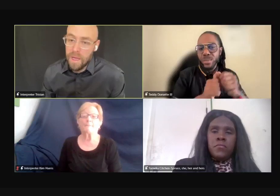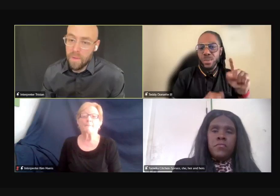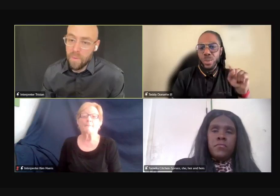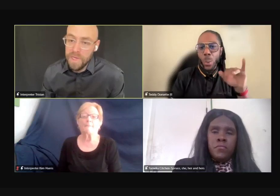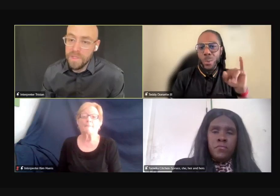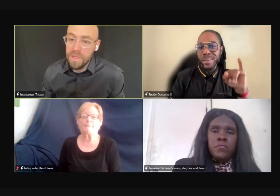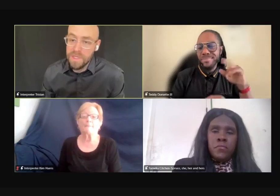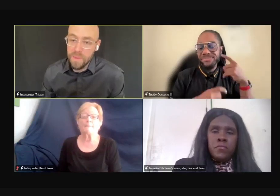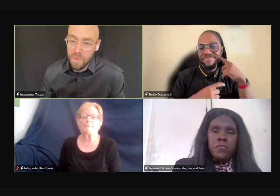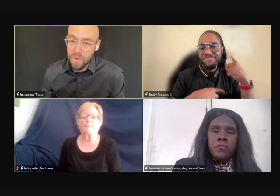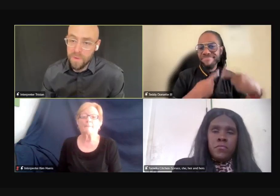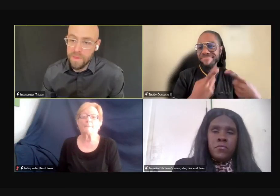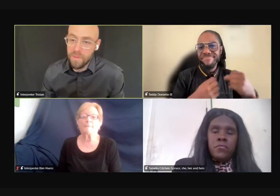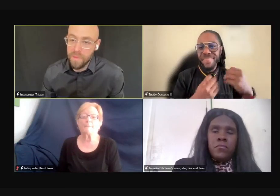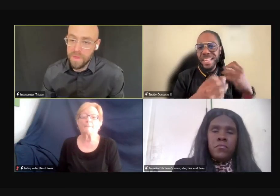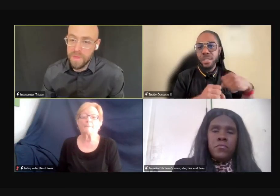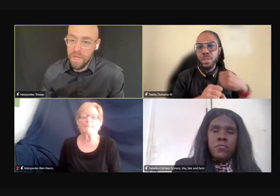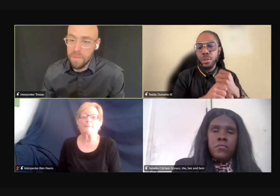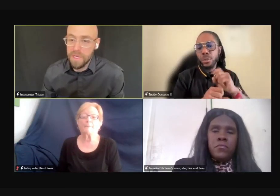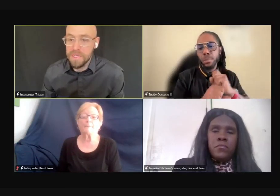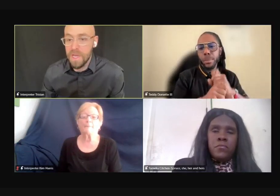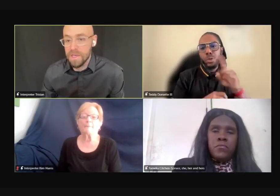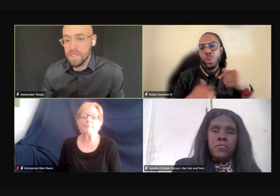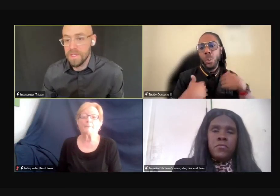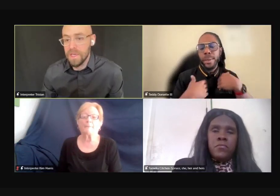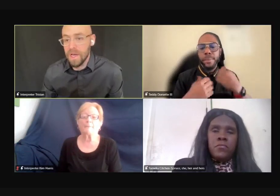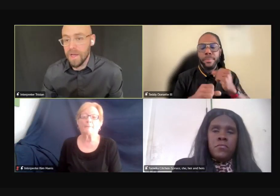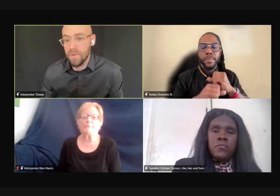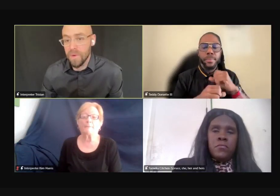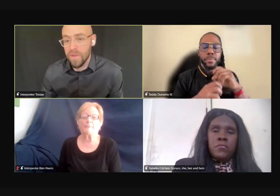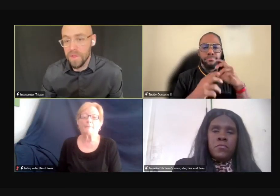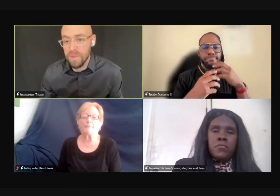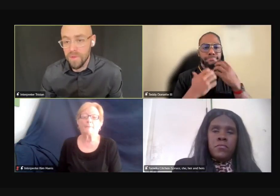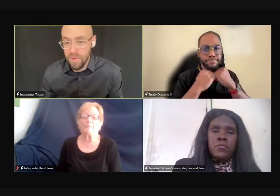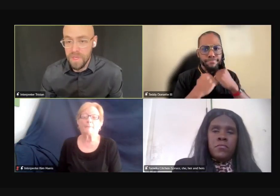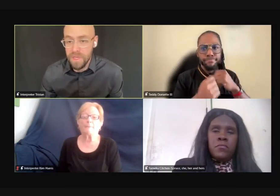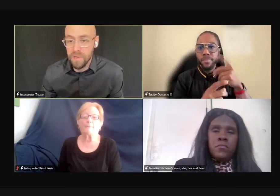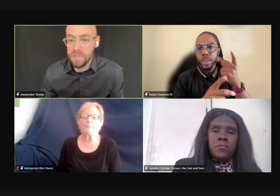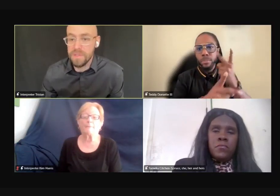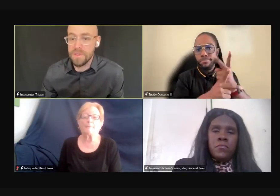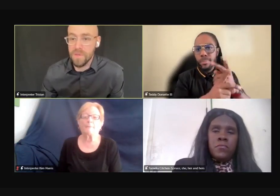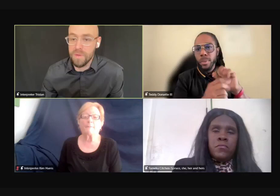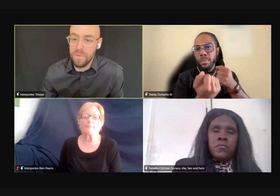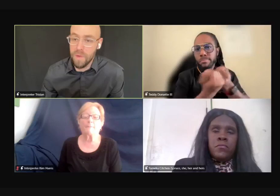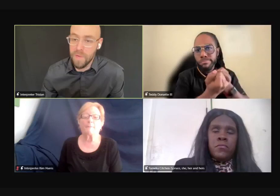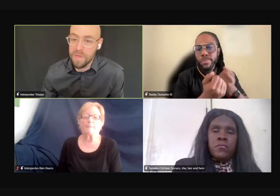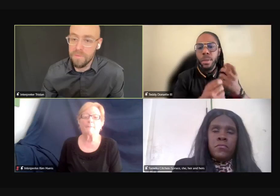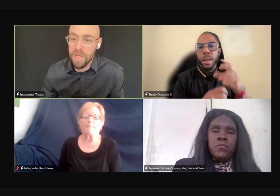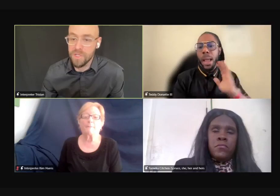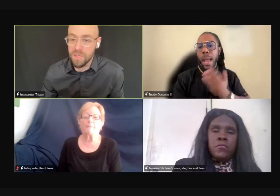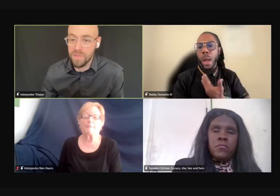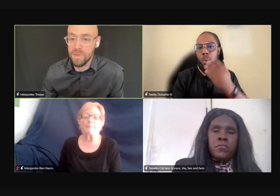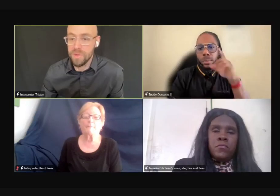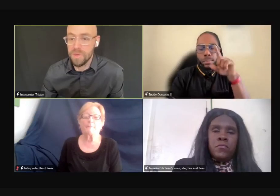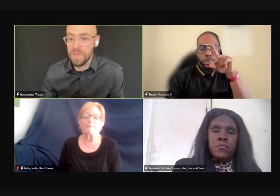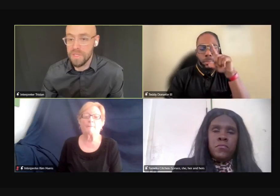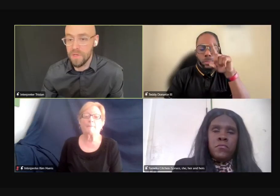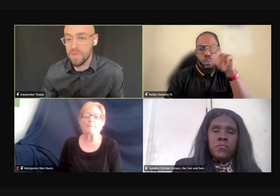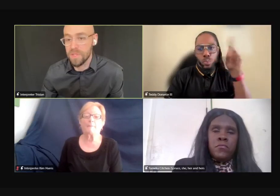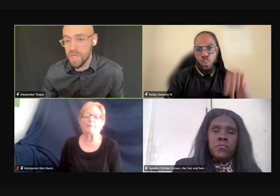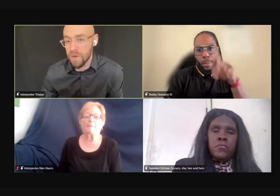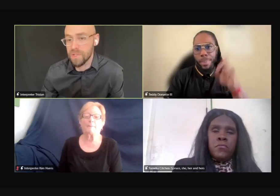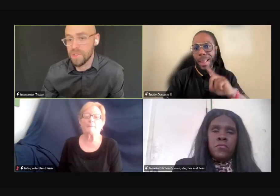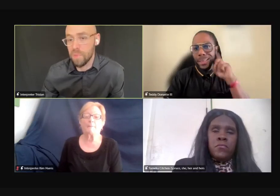So, we do need to work with, with them and, and DEI throughout the, through the years so that we can make sure to